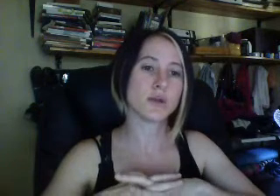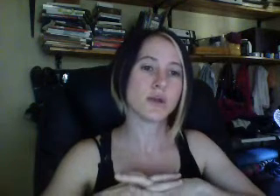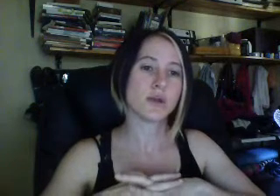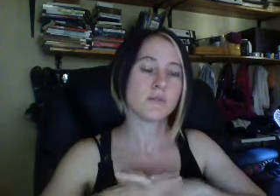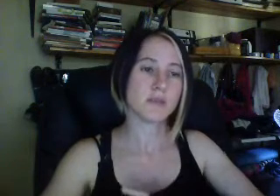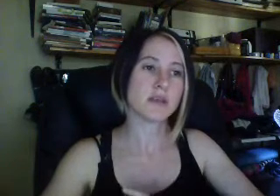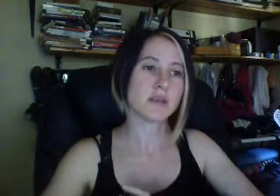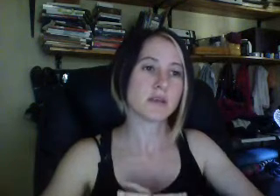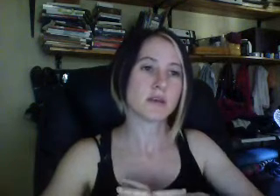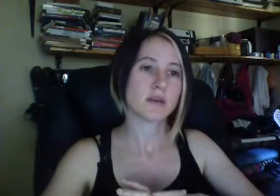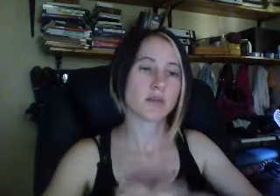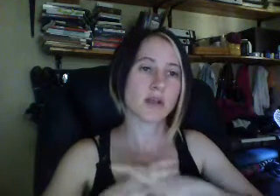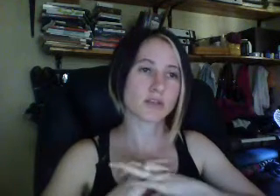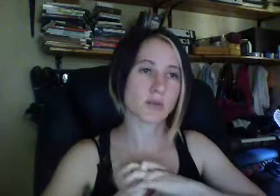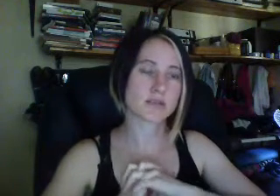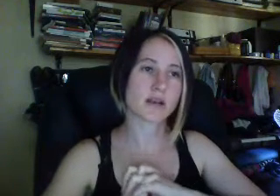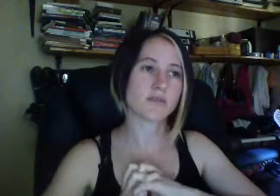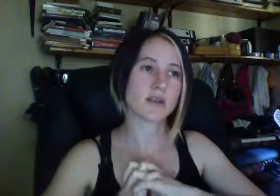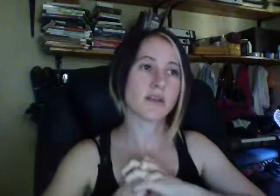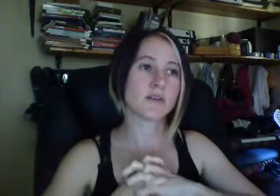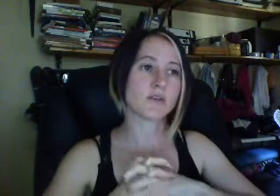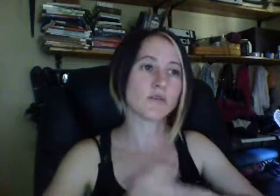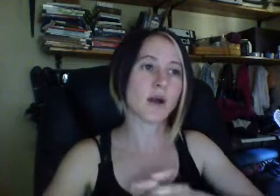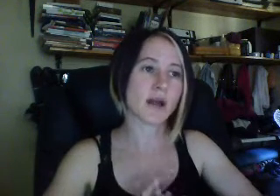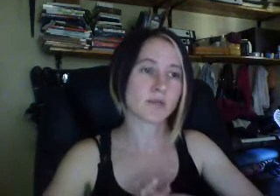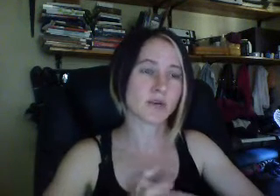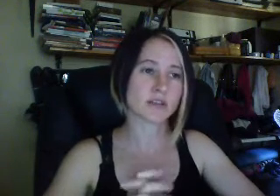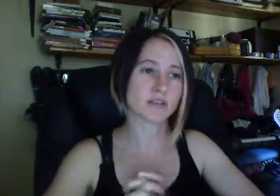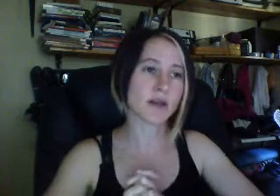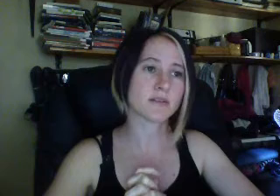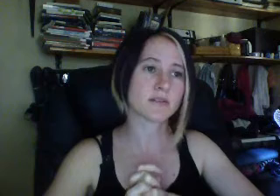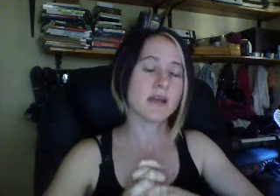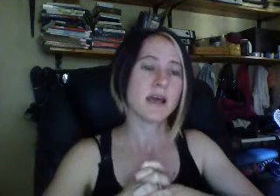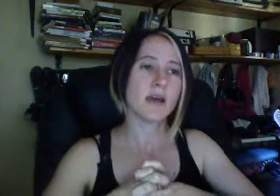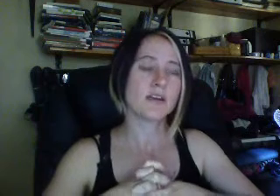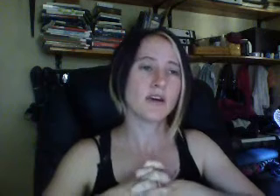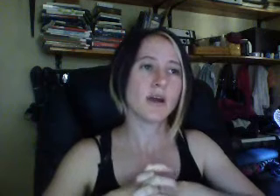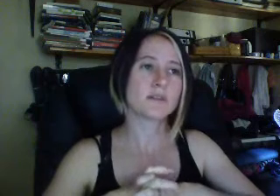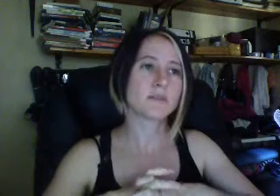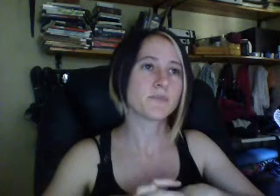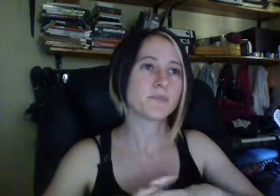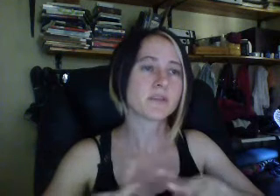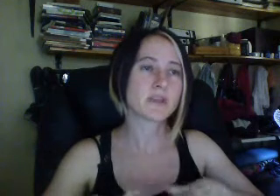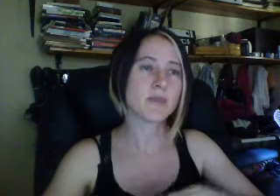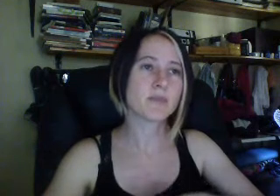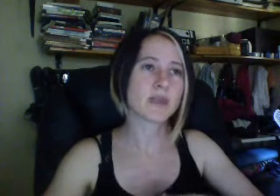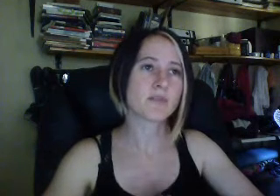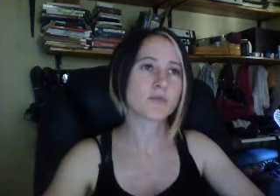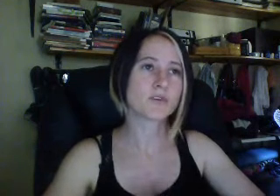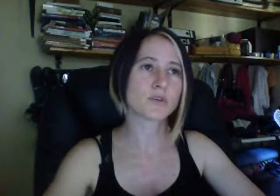me in relation to myself, and then who I am in relation to others. know, and some people that I've worked